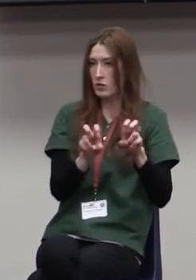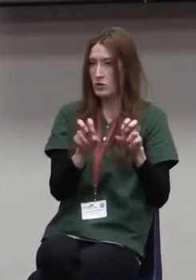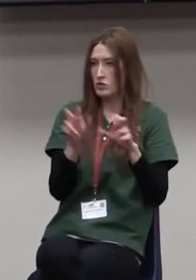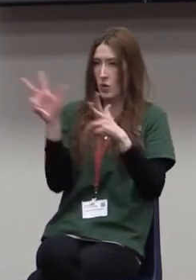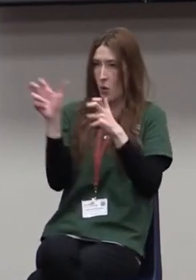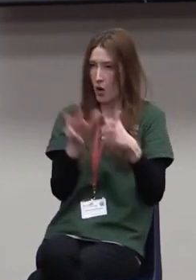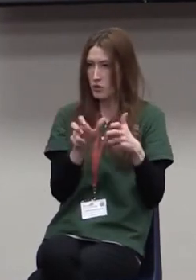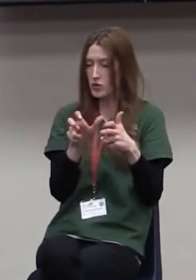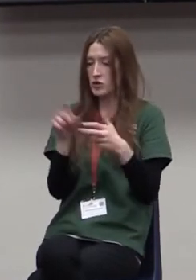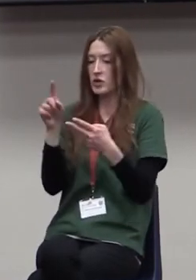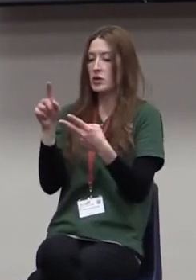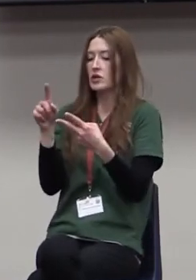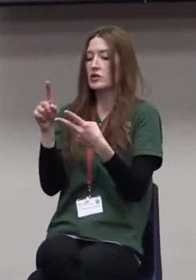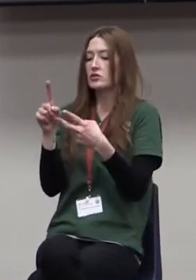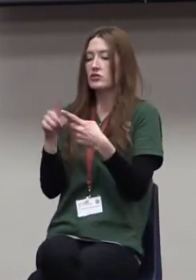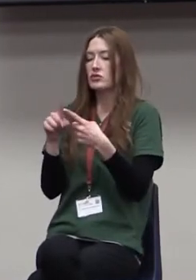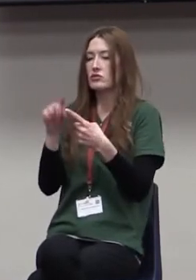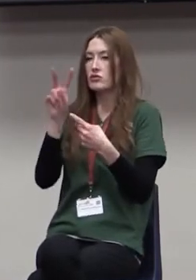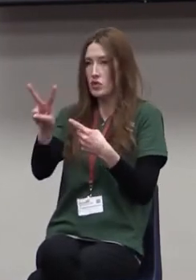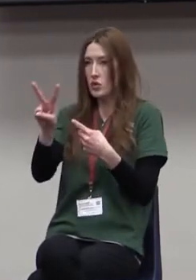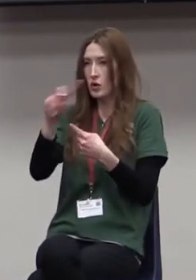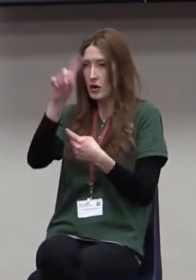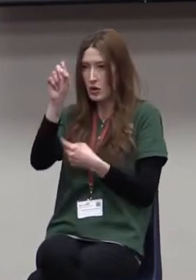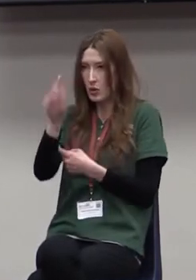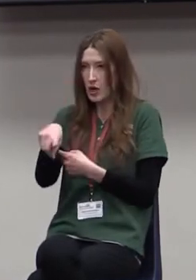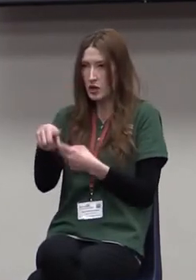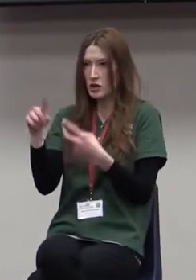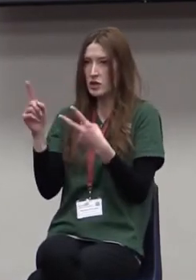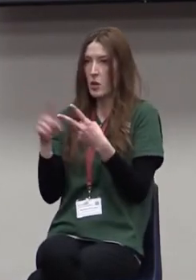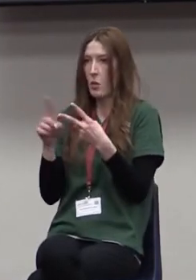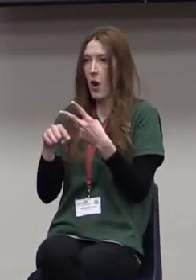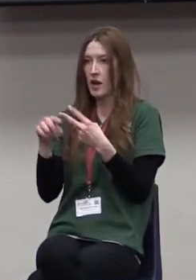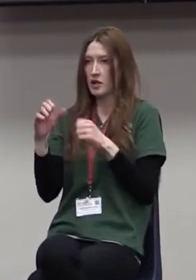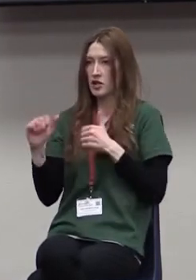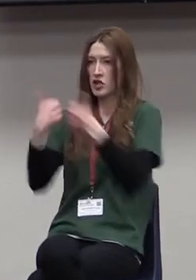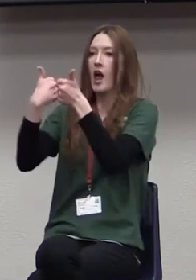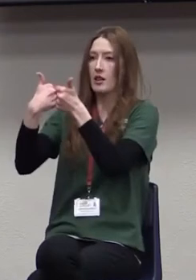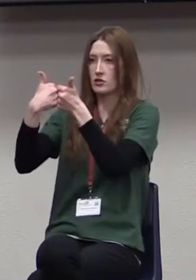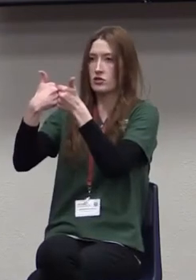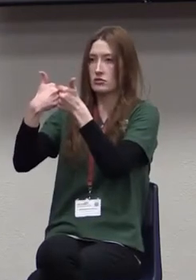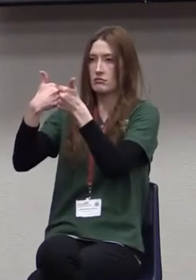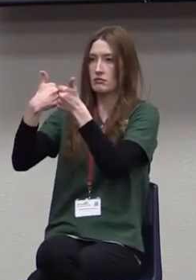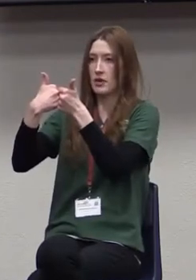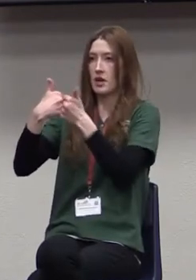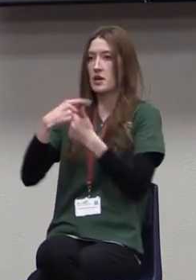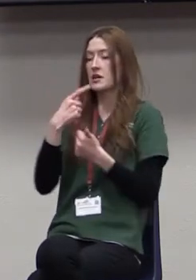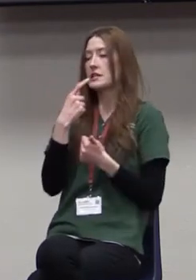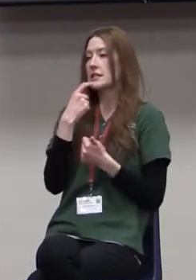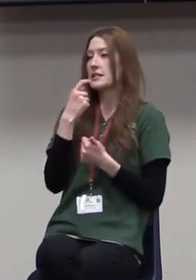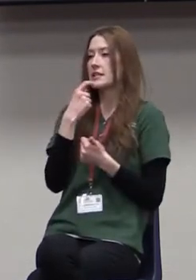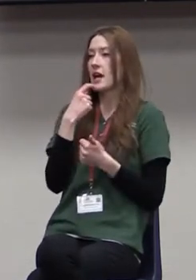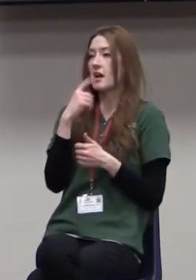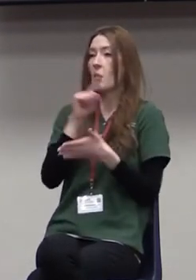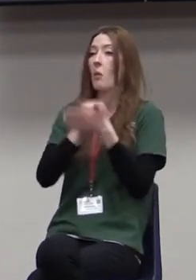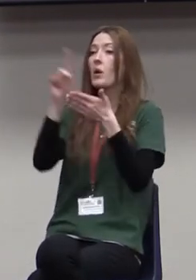to are we applying the things he's talking about. Well, about a week ago, he sent one out and in there he said this.